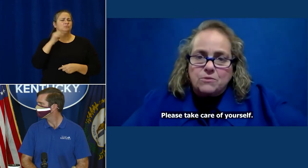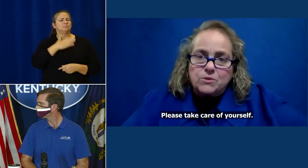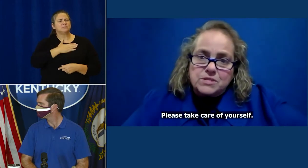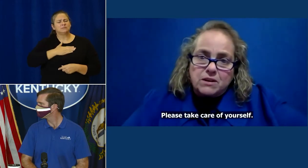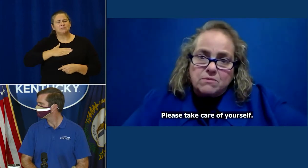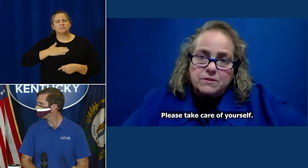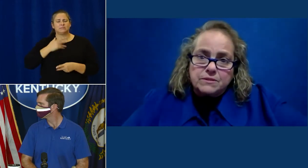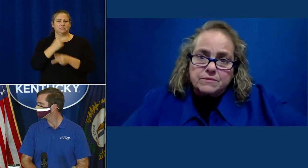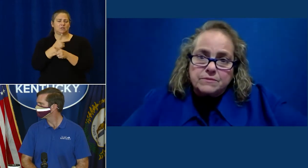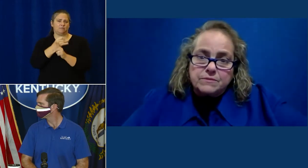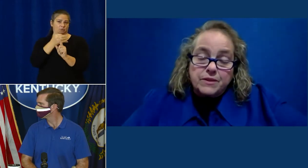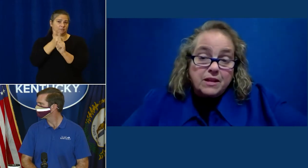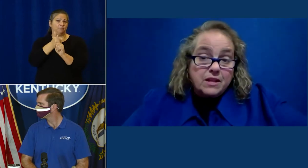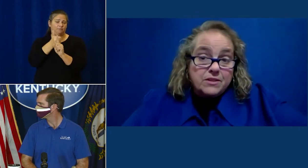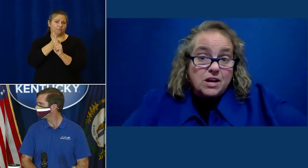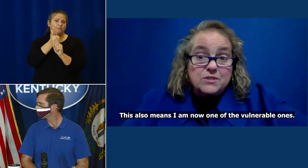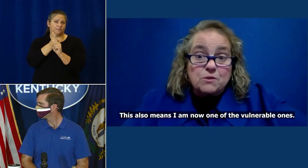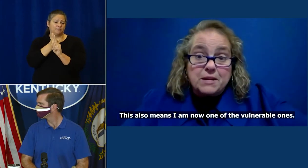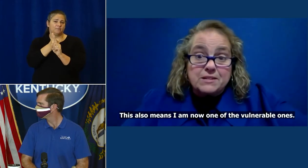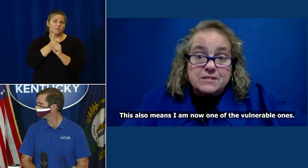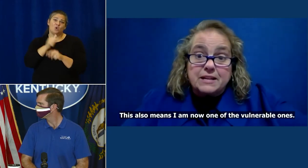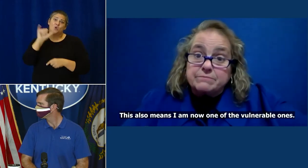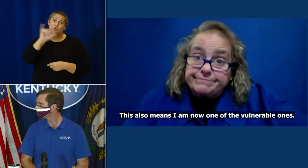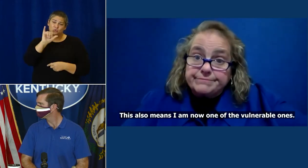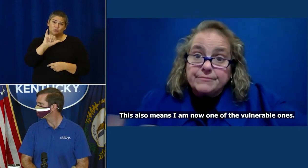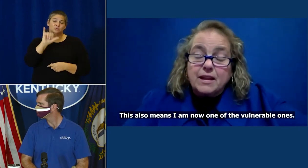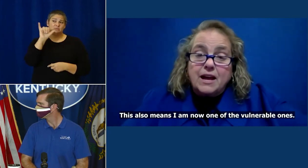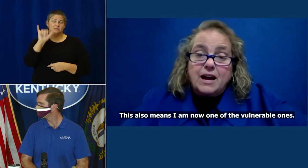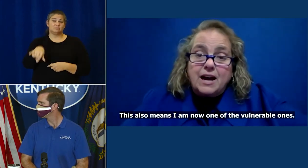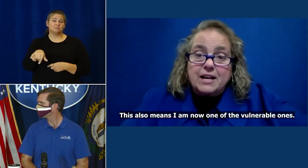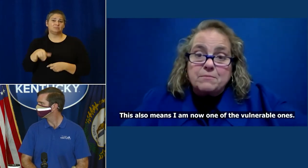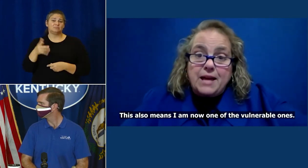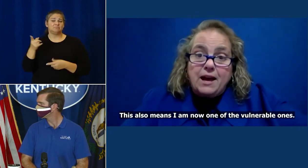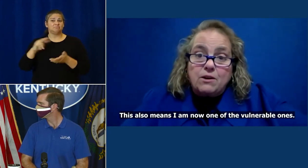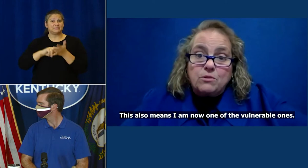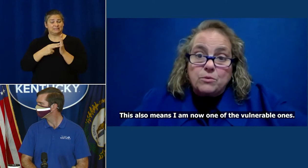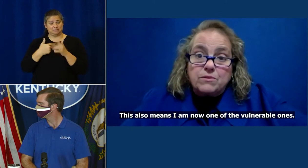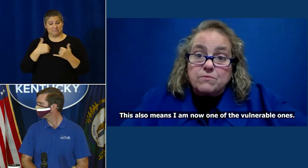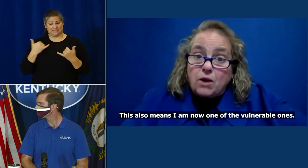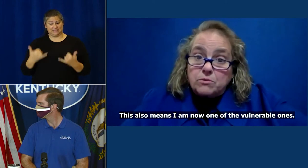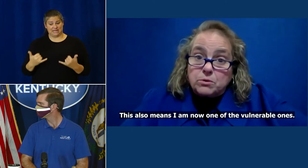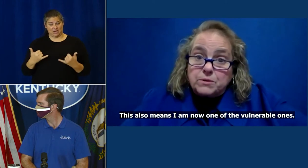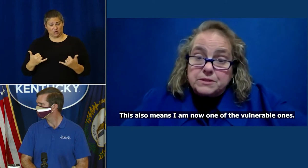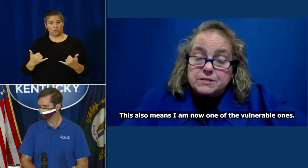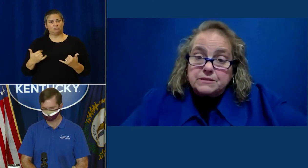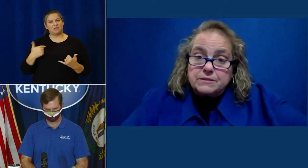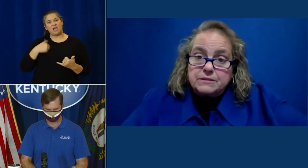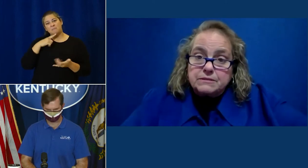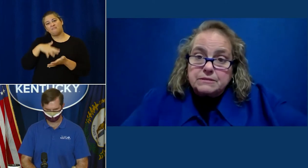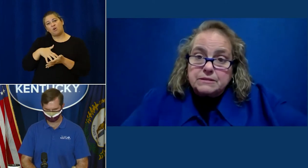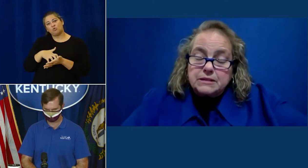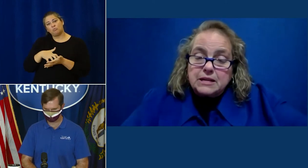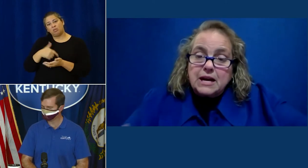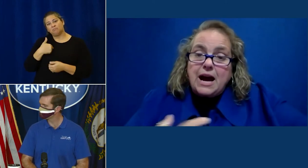take care of yourself. This also means that I am now one of the vulnerable ones.